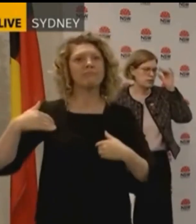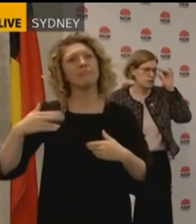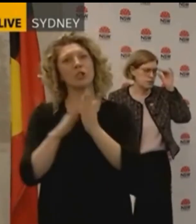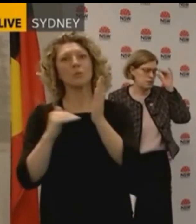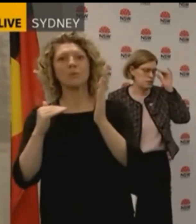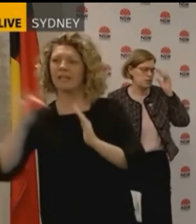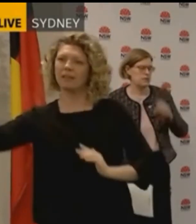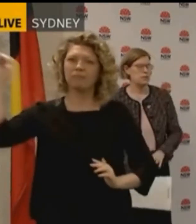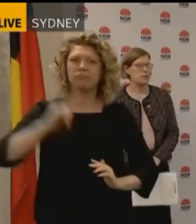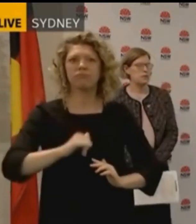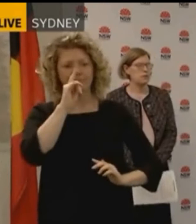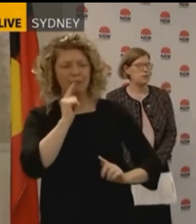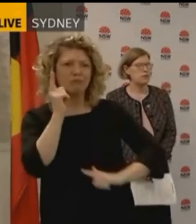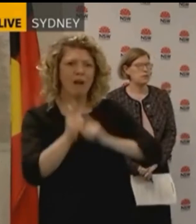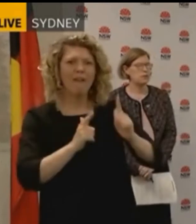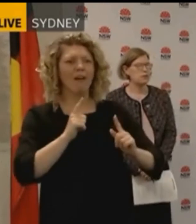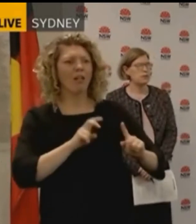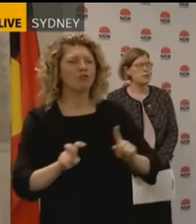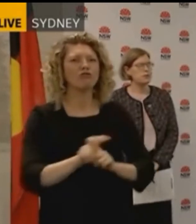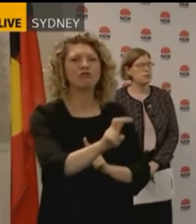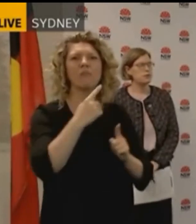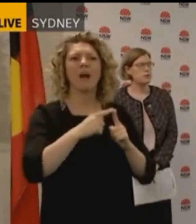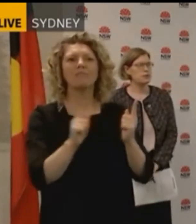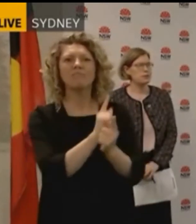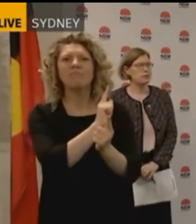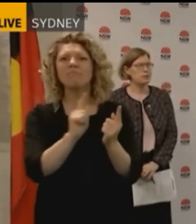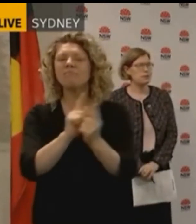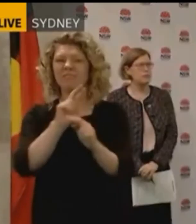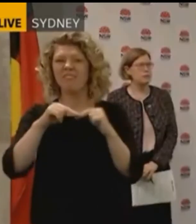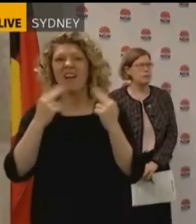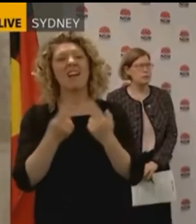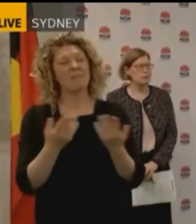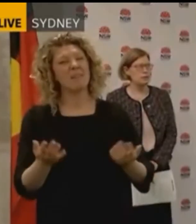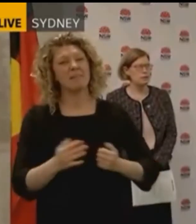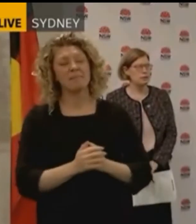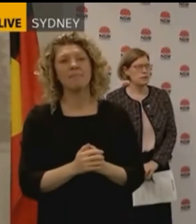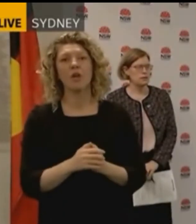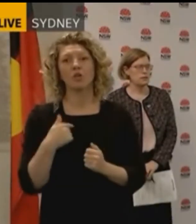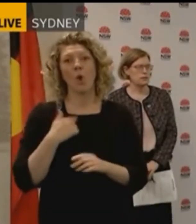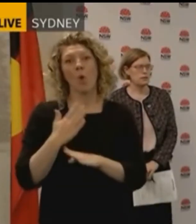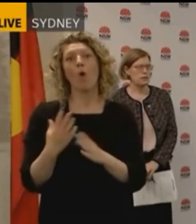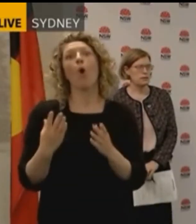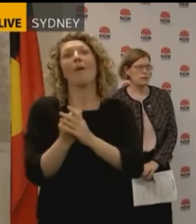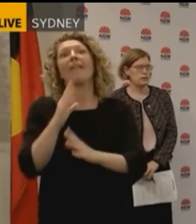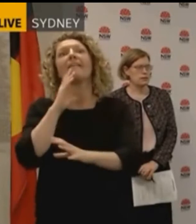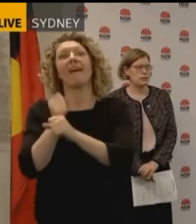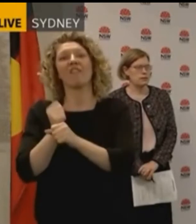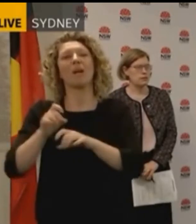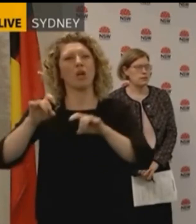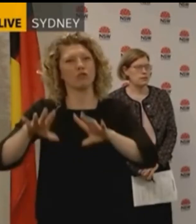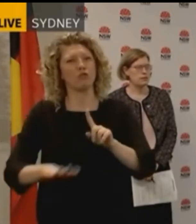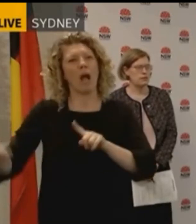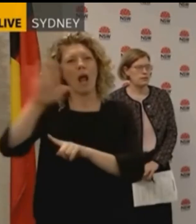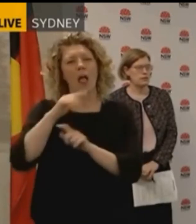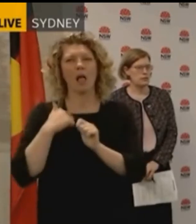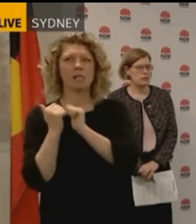economy at the same time as we're keeping people safe. We have worked extensively with the Federal Government as would be required